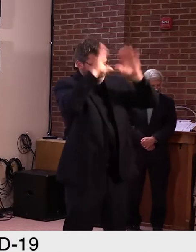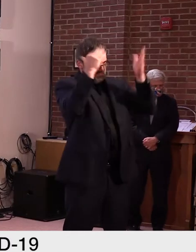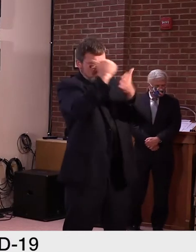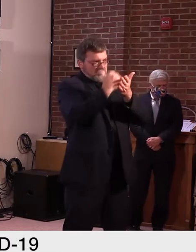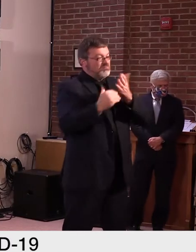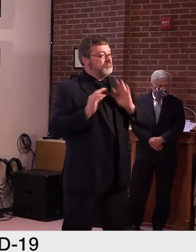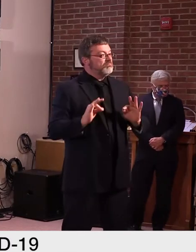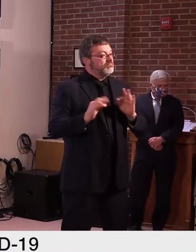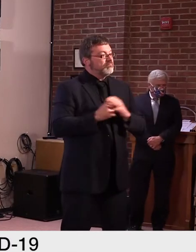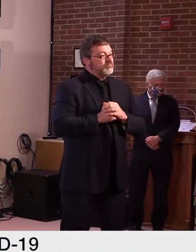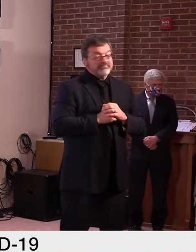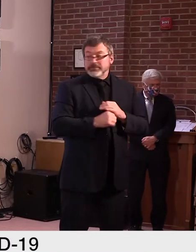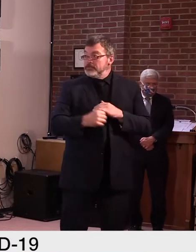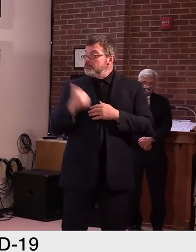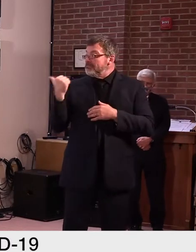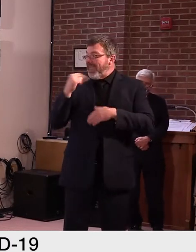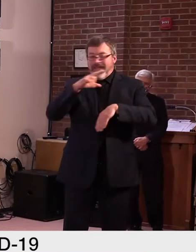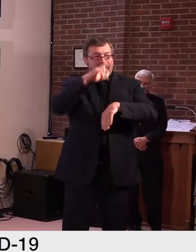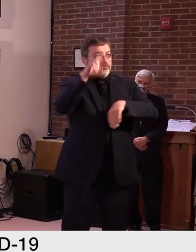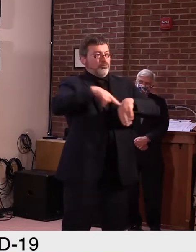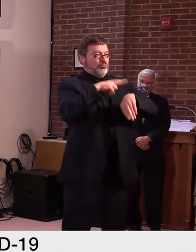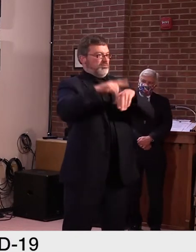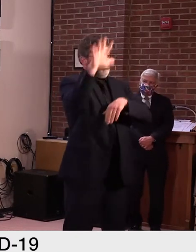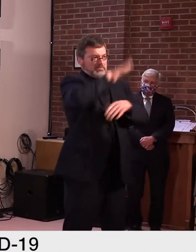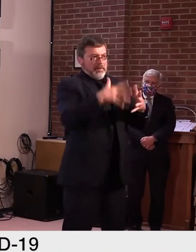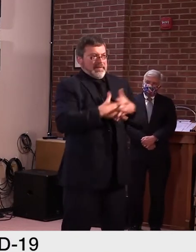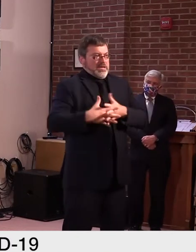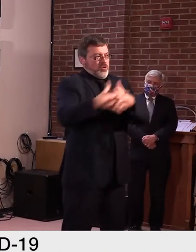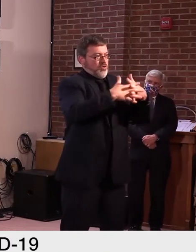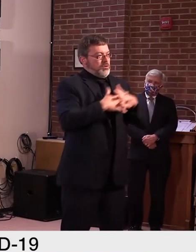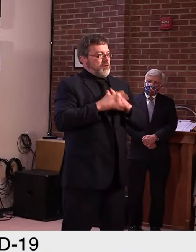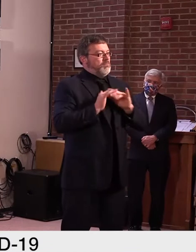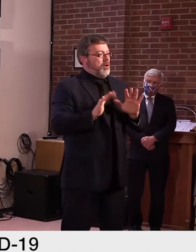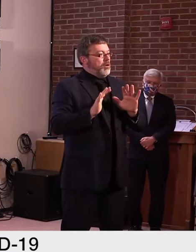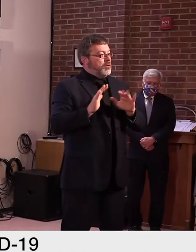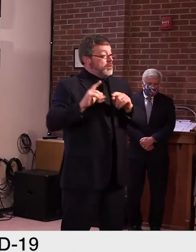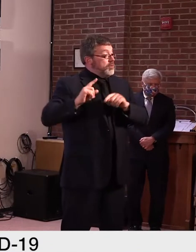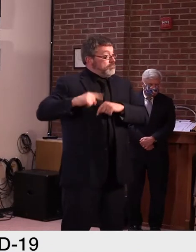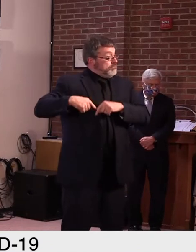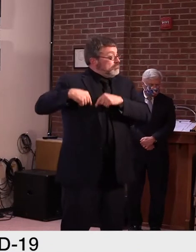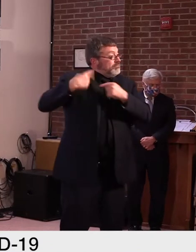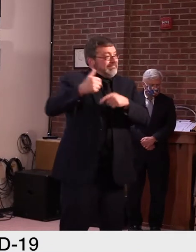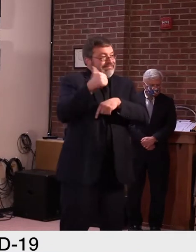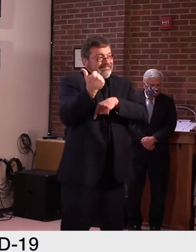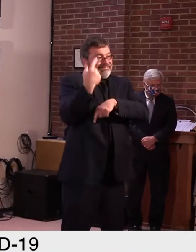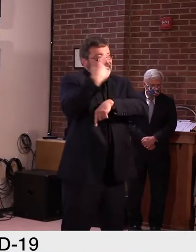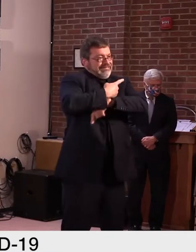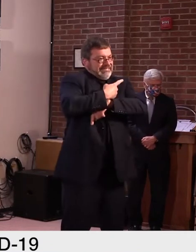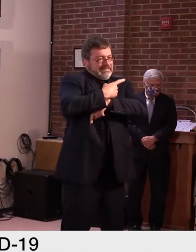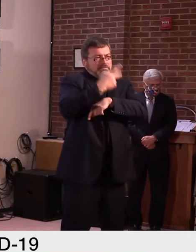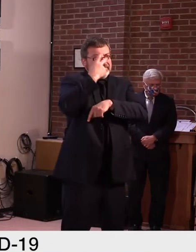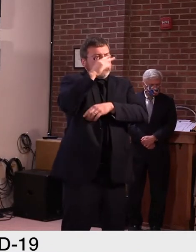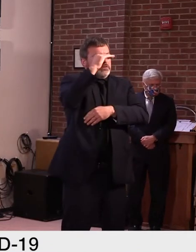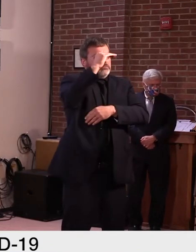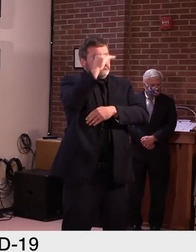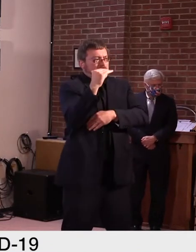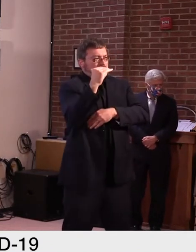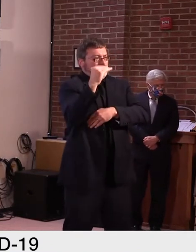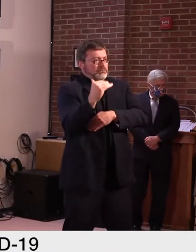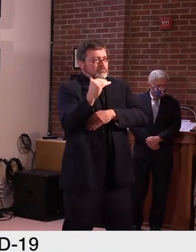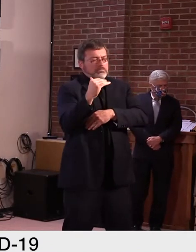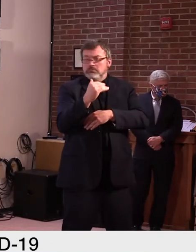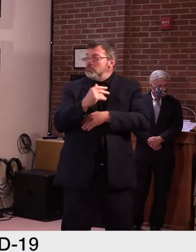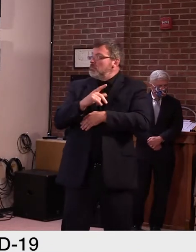see over the past 10 days or so, a dip down in cases, followed by a spike back up in cases.